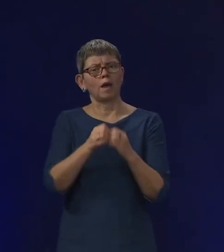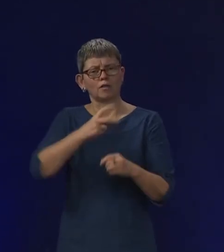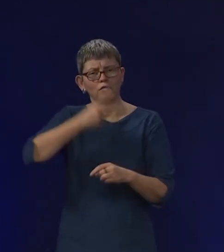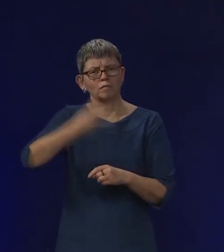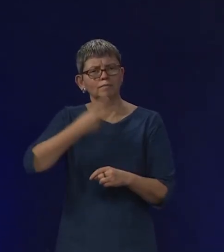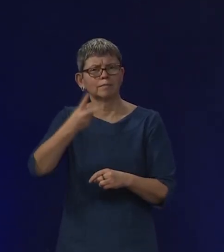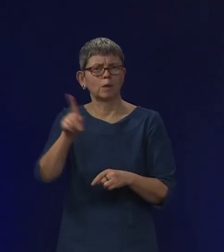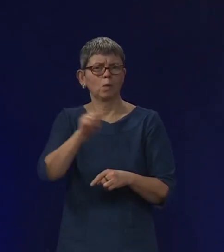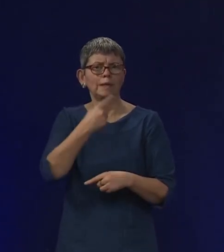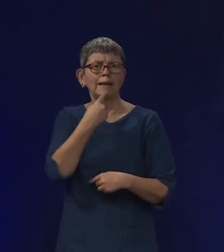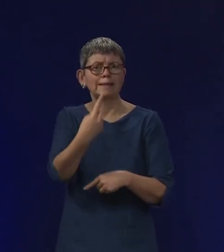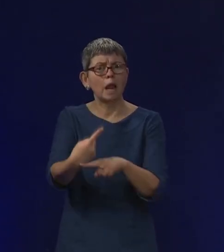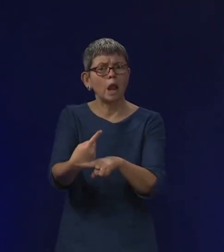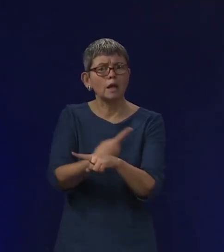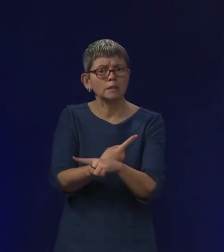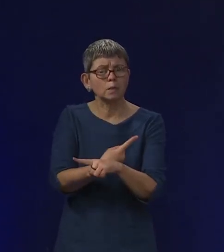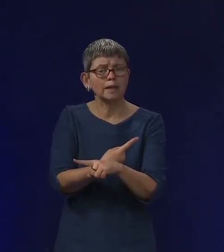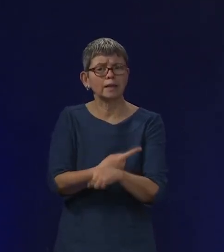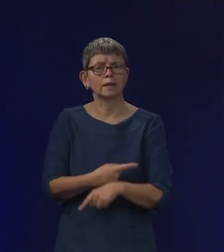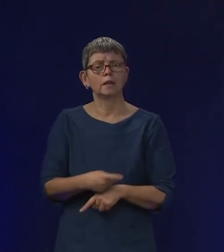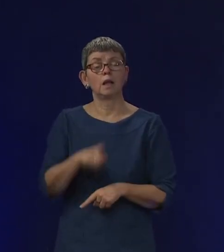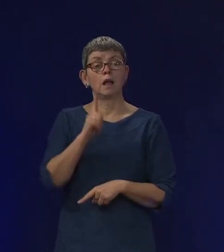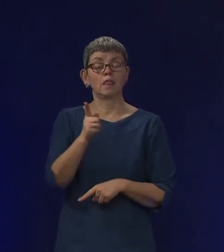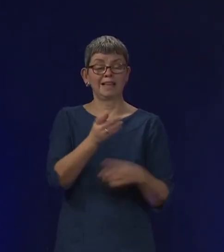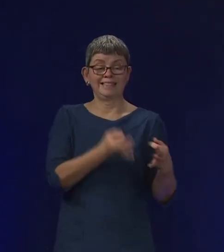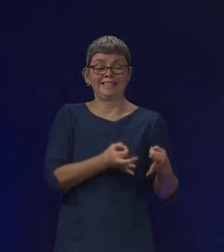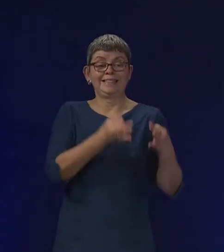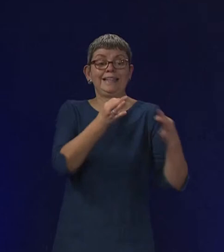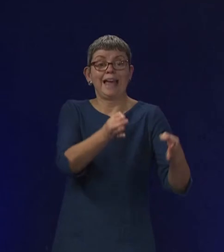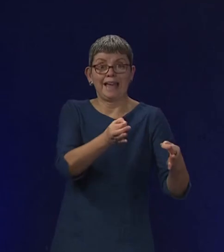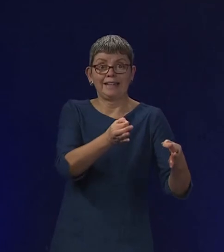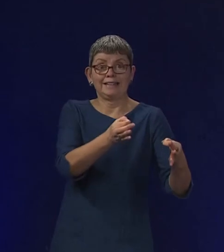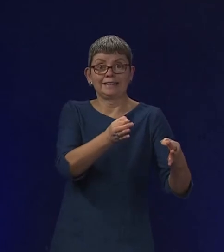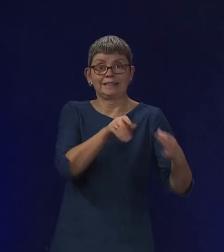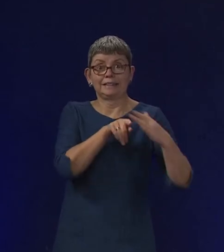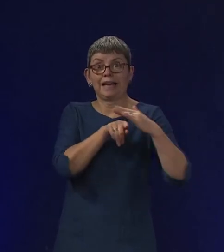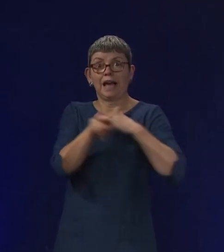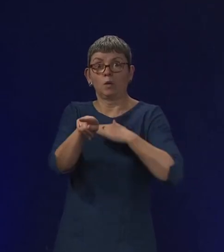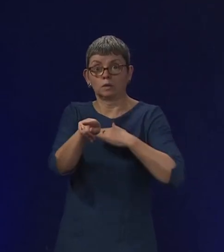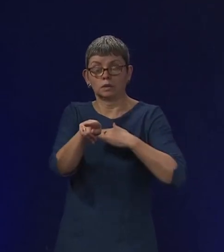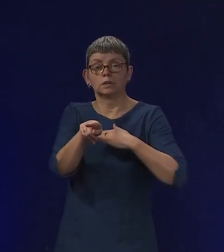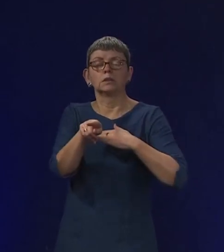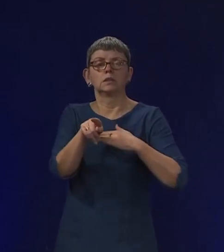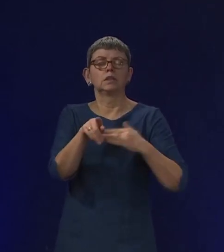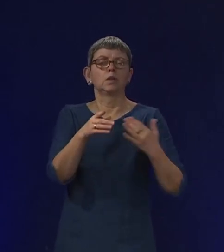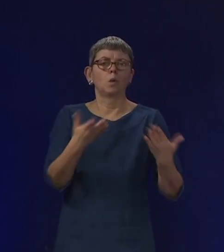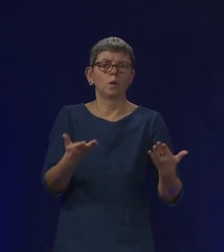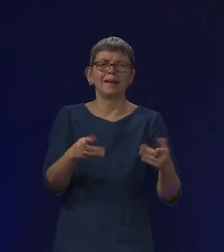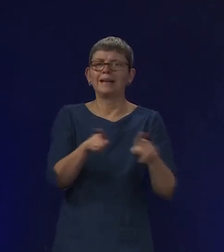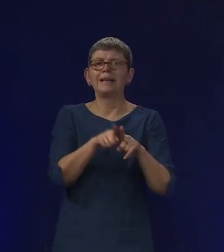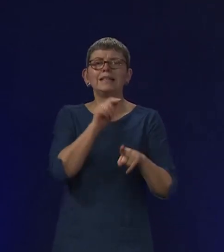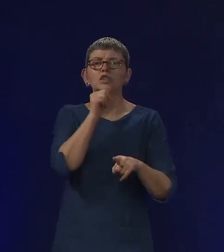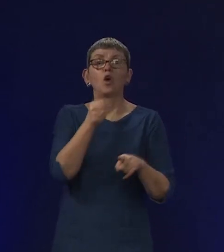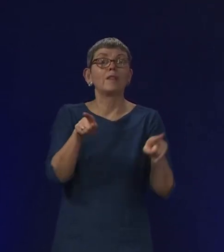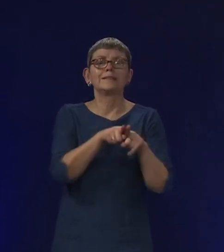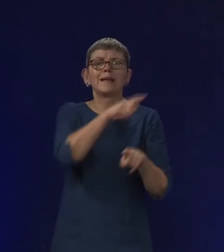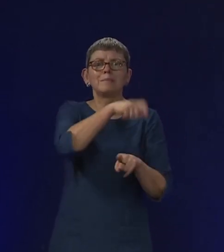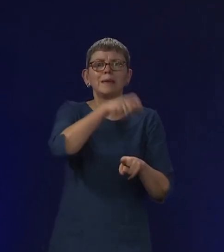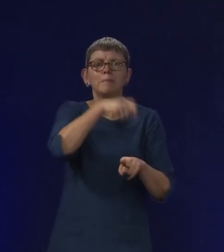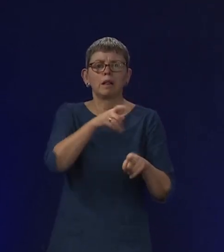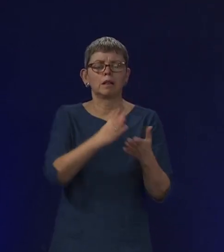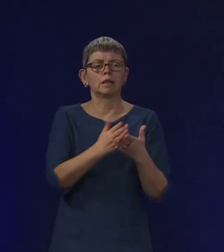I made last week that, of course, those numbers of delayed discharges are not a static number. People are constantly coming in and out of the